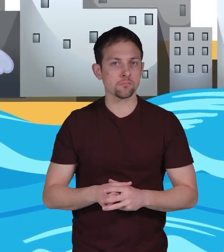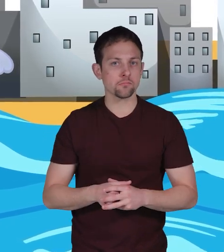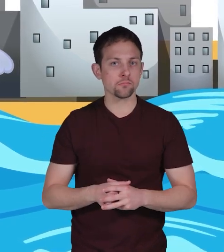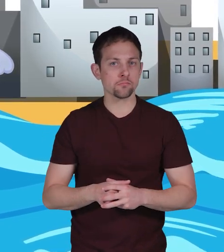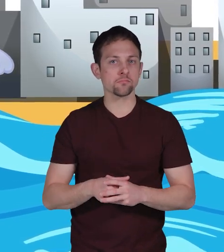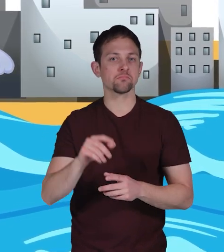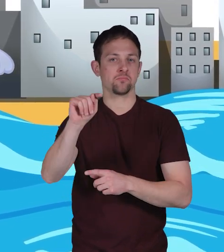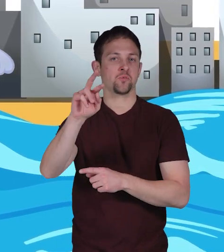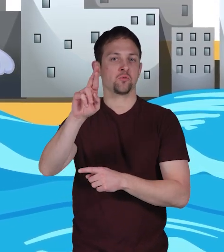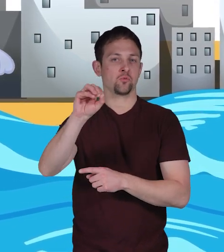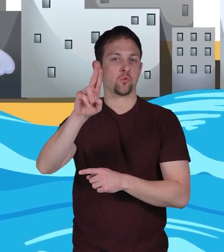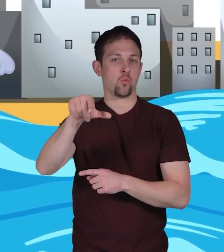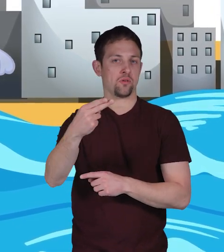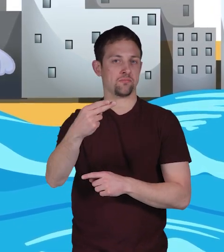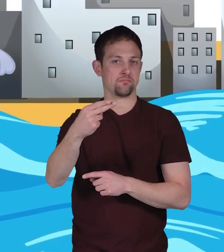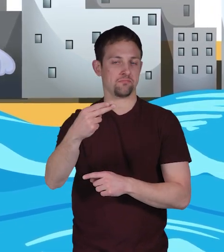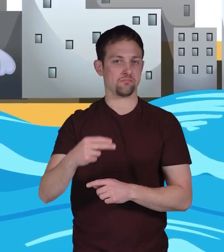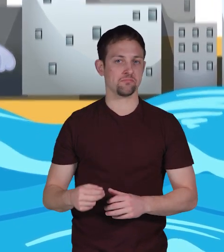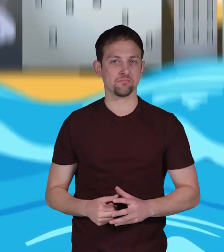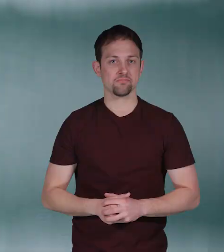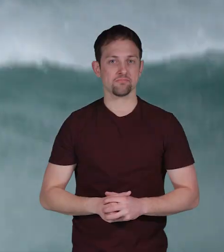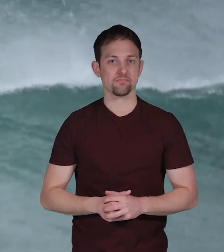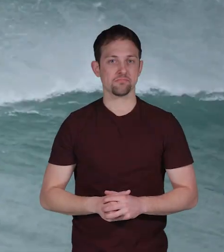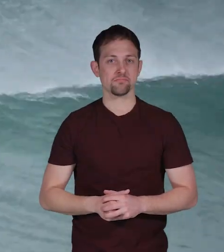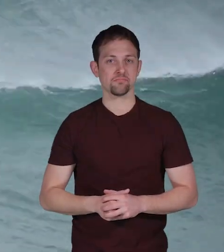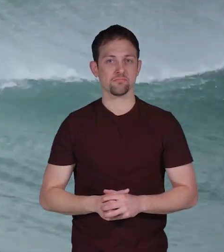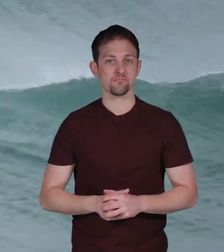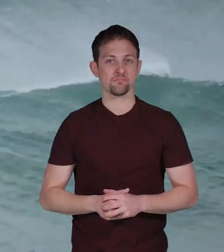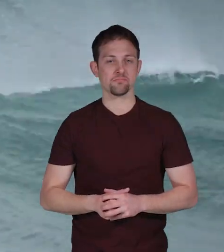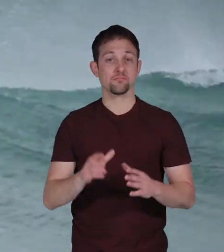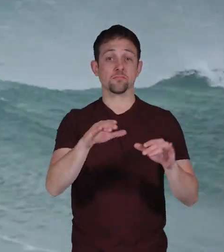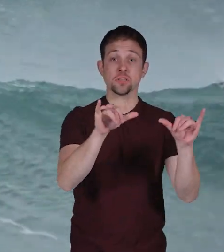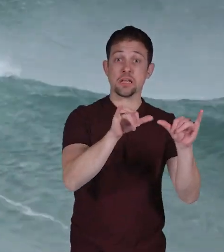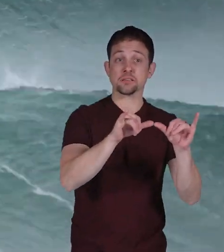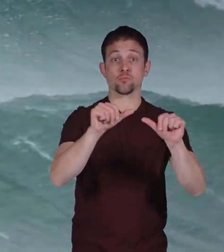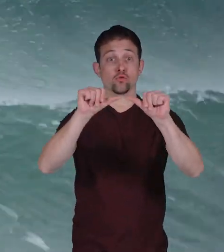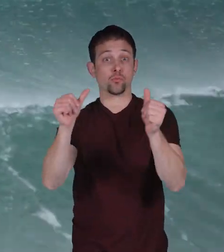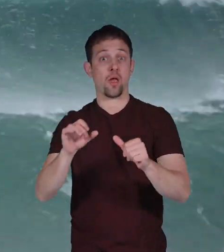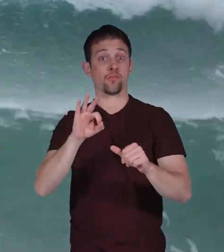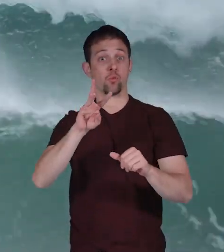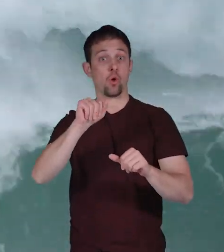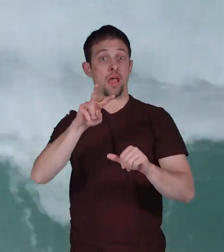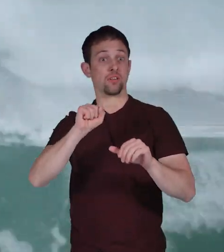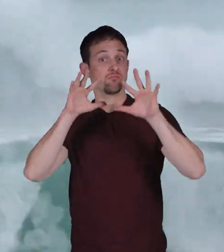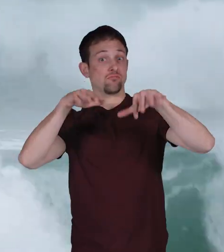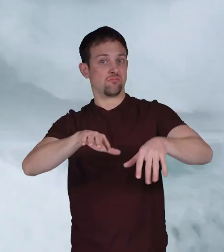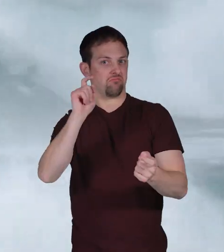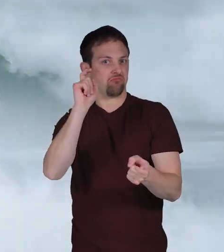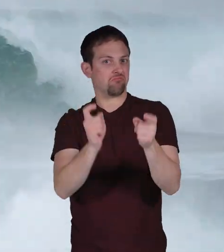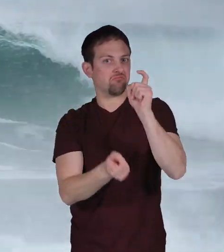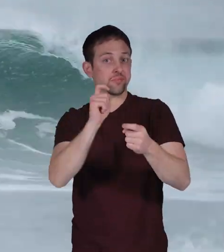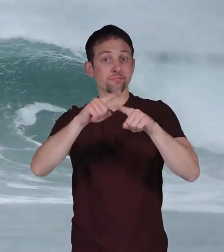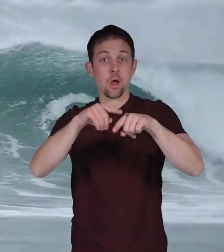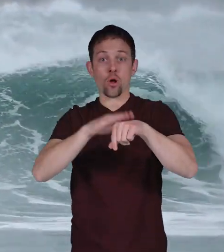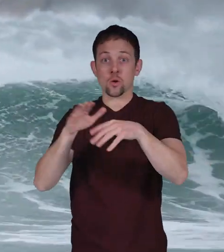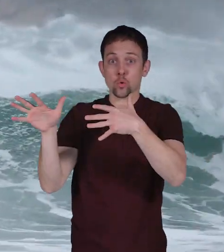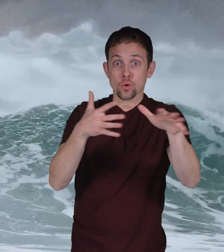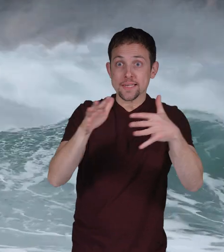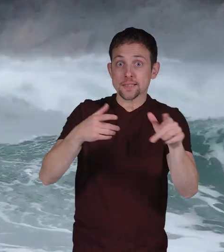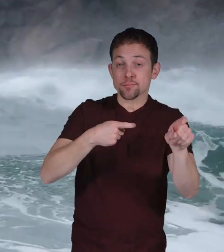The trough. The size and shape of waves change depending on wind